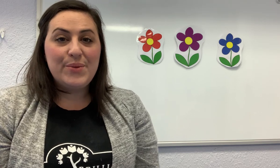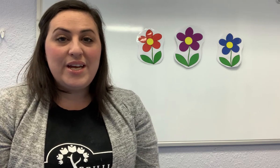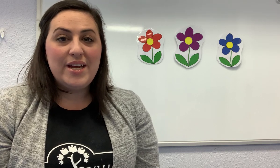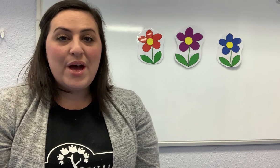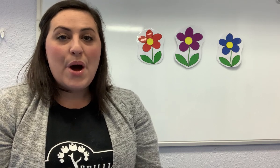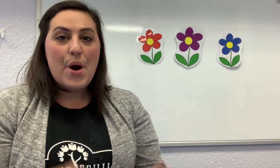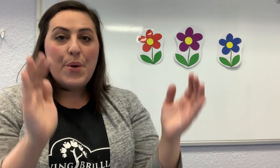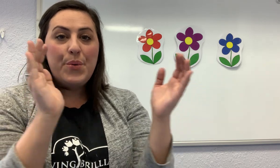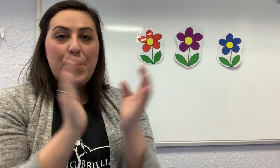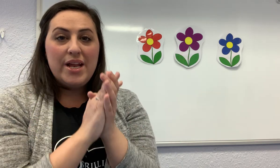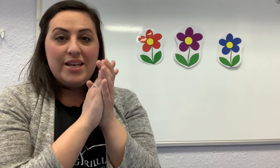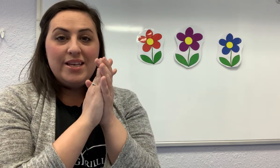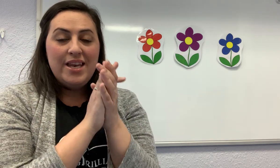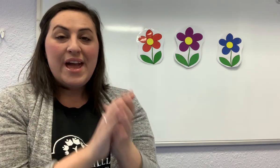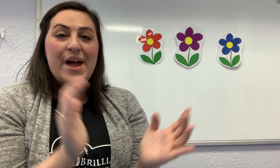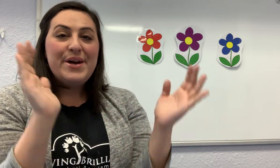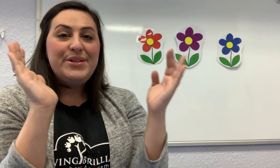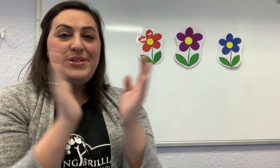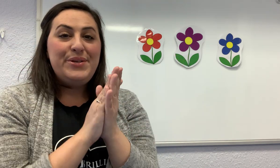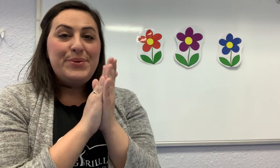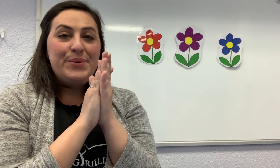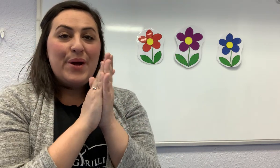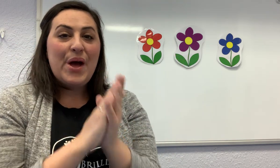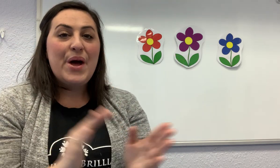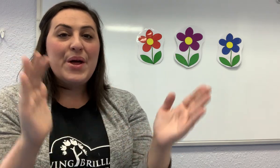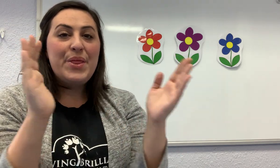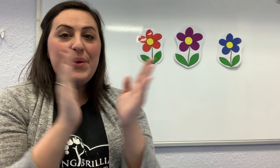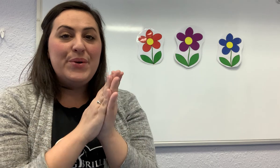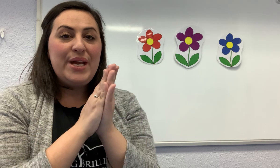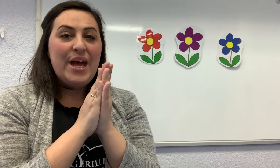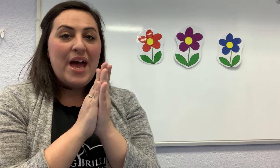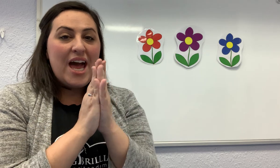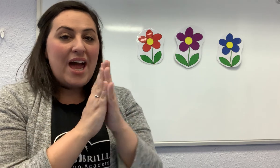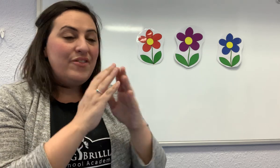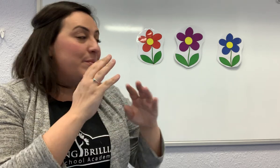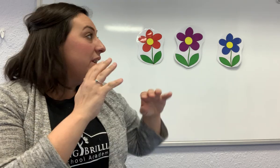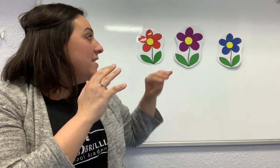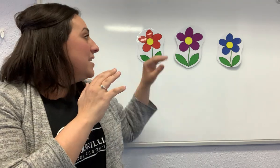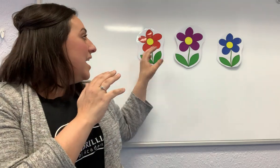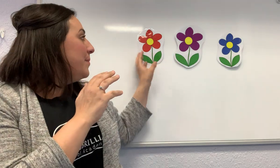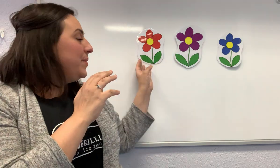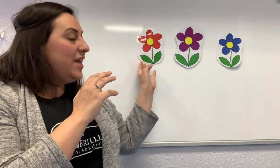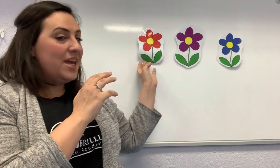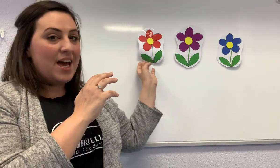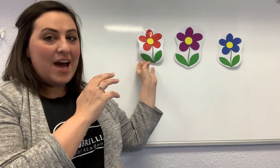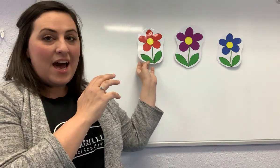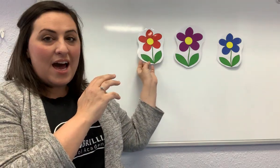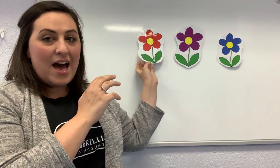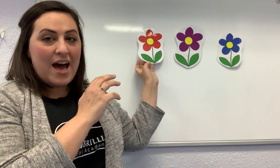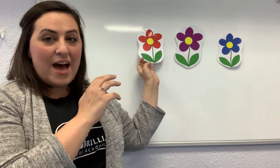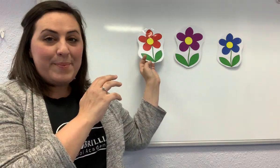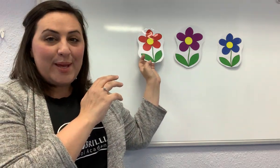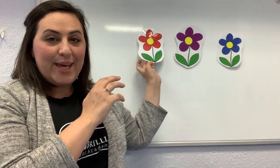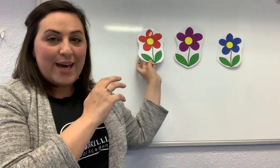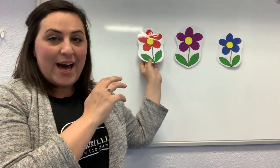three. One, two, three. Everybody say pika, pika,